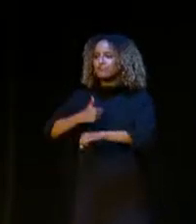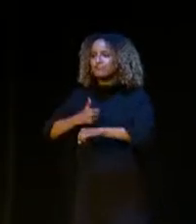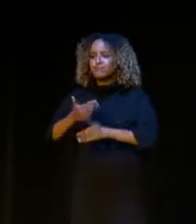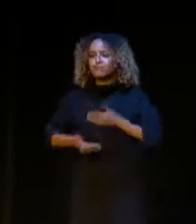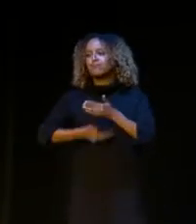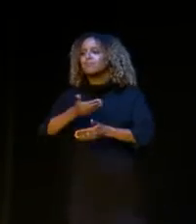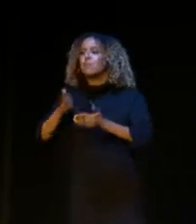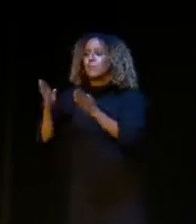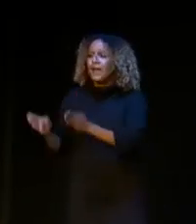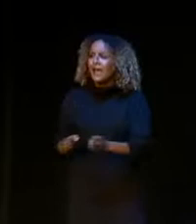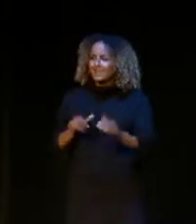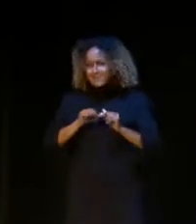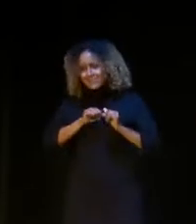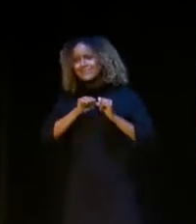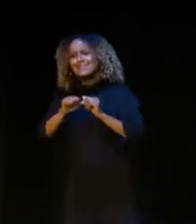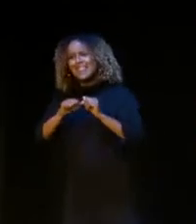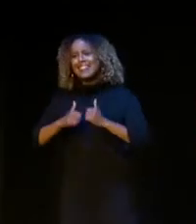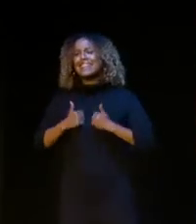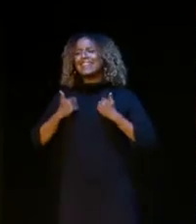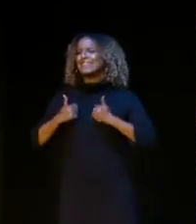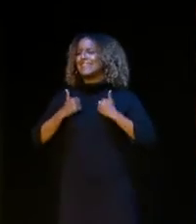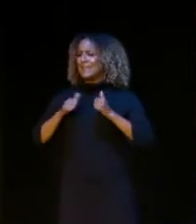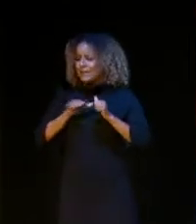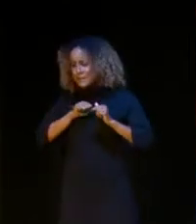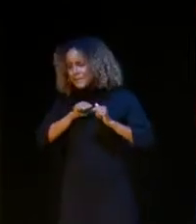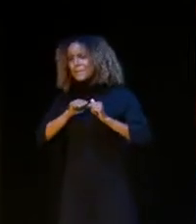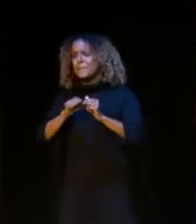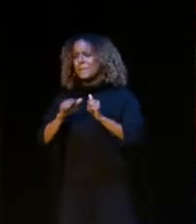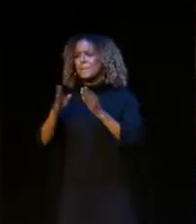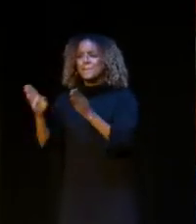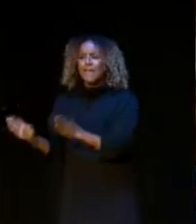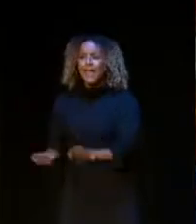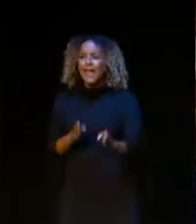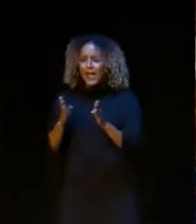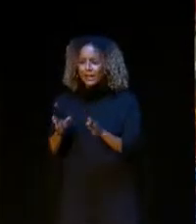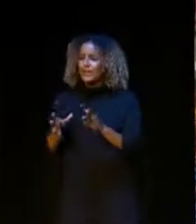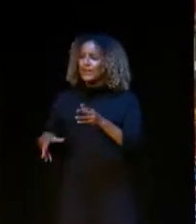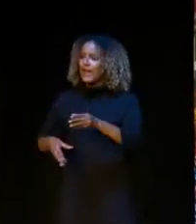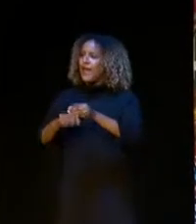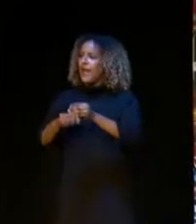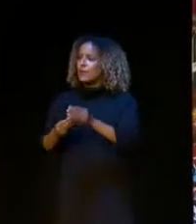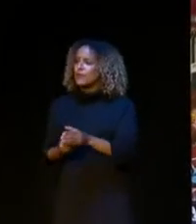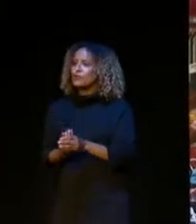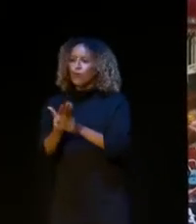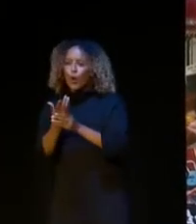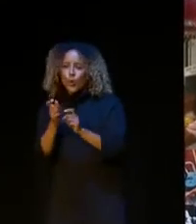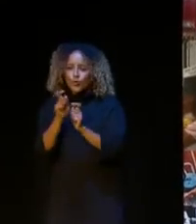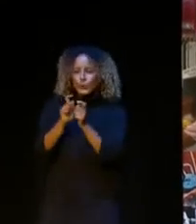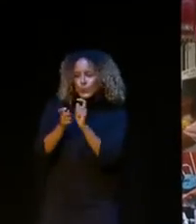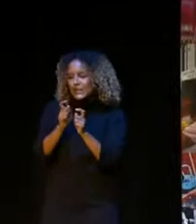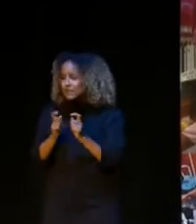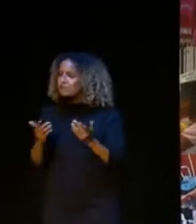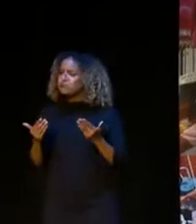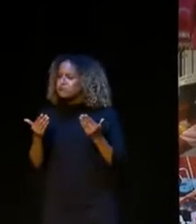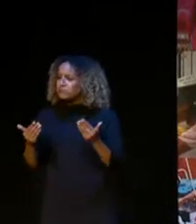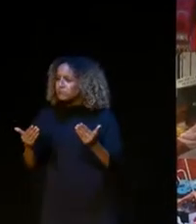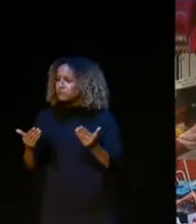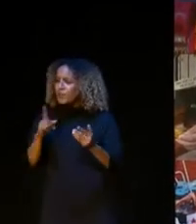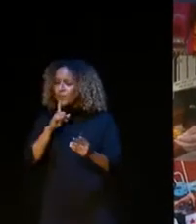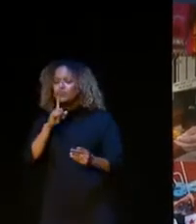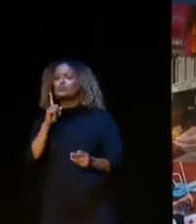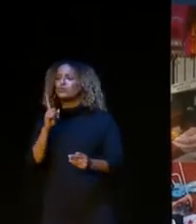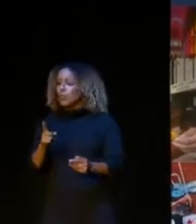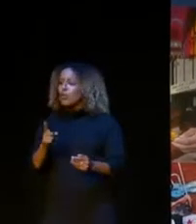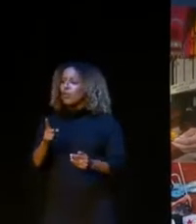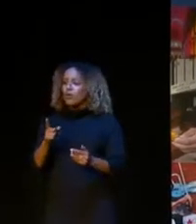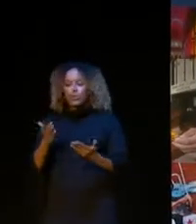let's make this a living plan. Let it continue to grow. We add to it. We tweak it where necessary. And we make